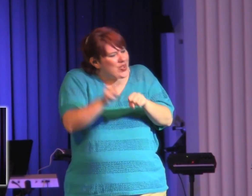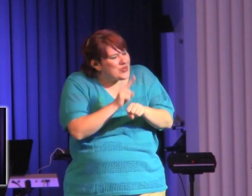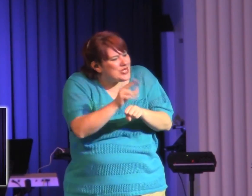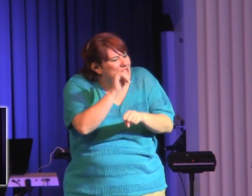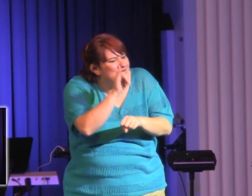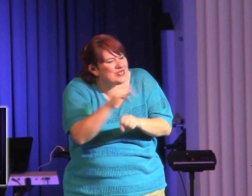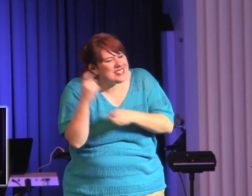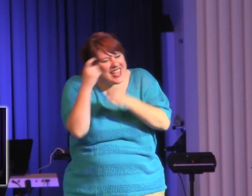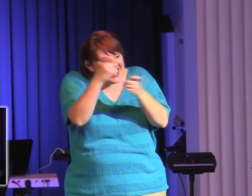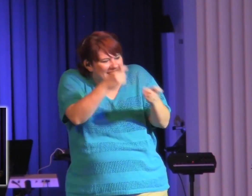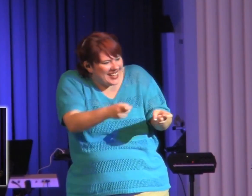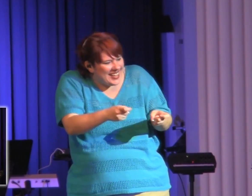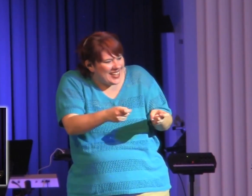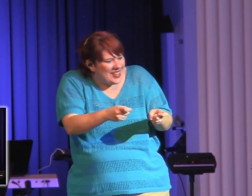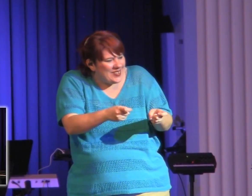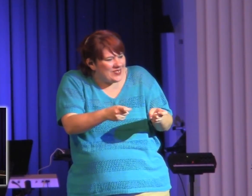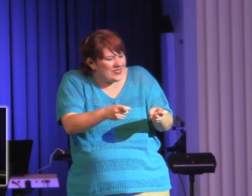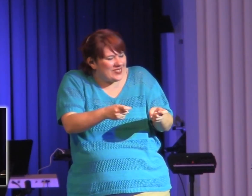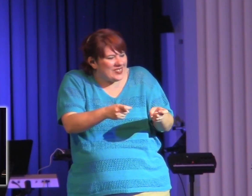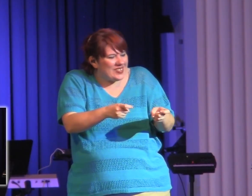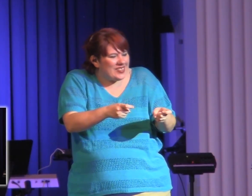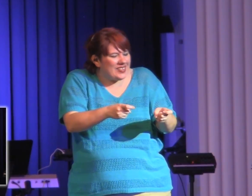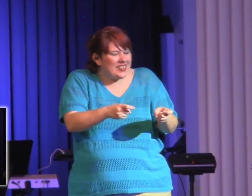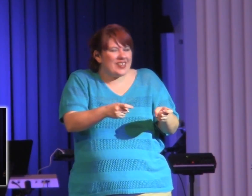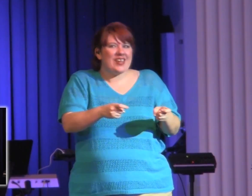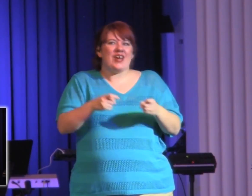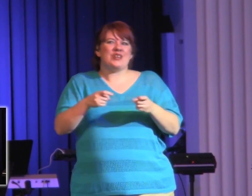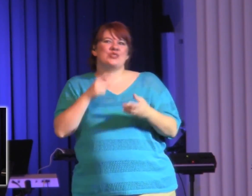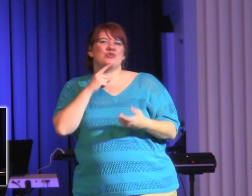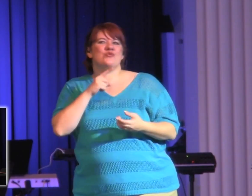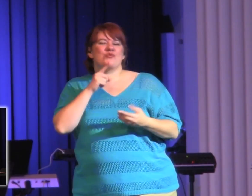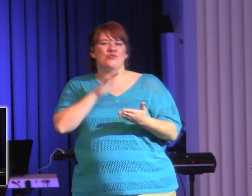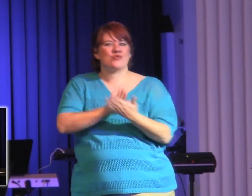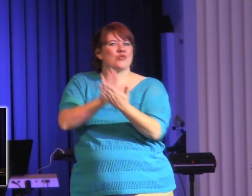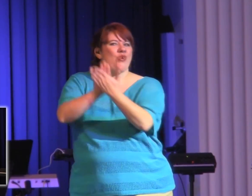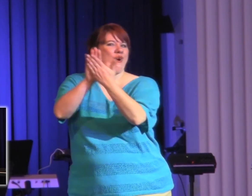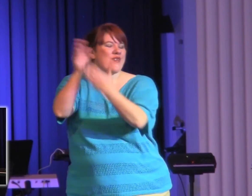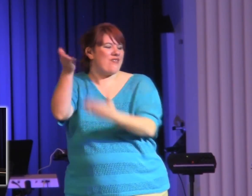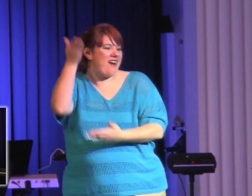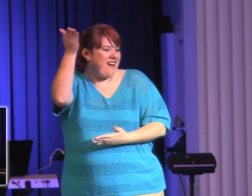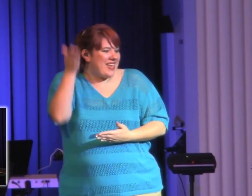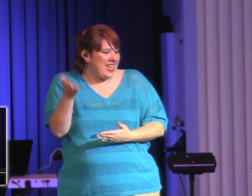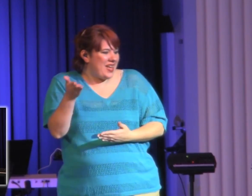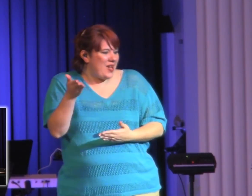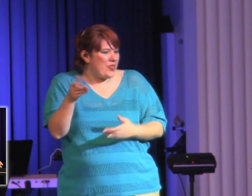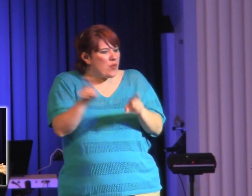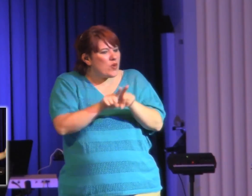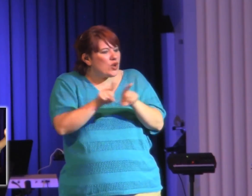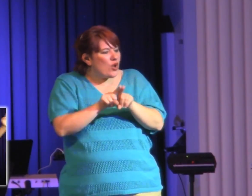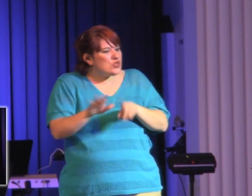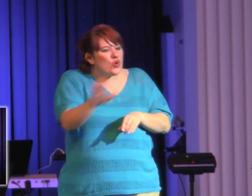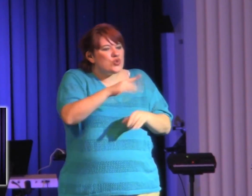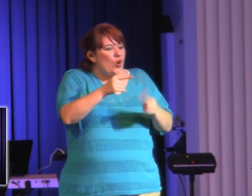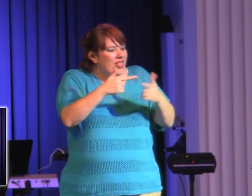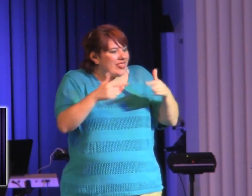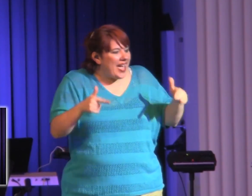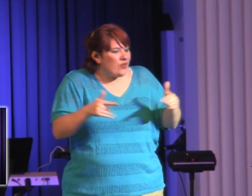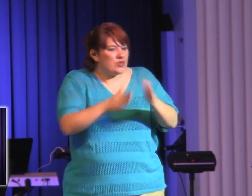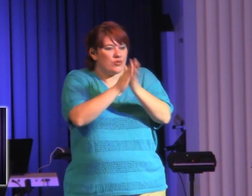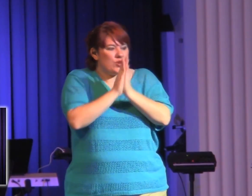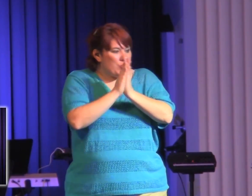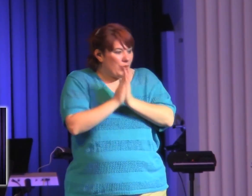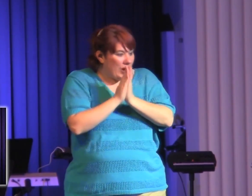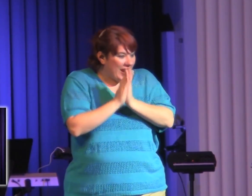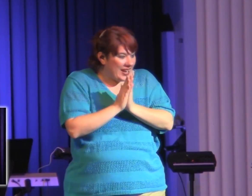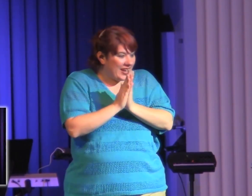that to give you a little something. Man, you're going to get a little prayer language that when you pray in the Spirit, you are praying according to the will of God.